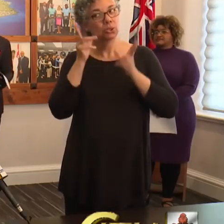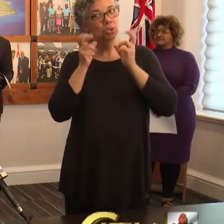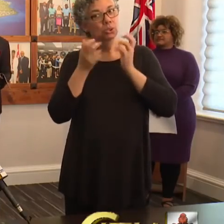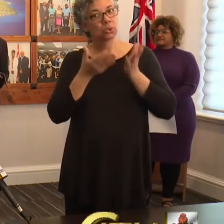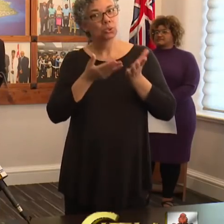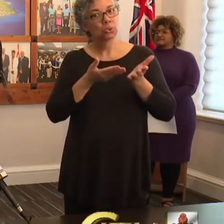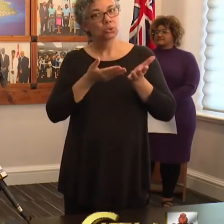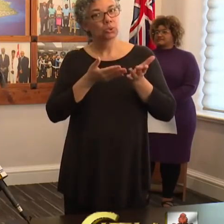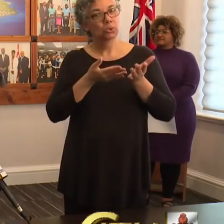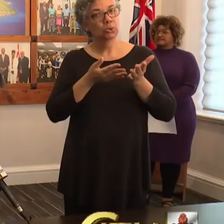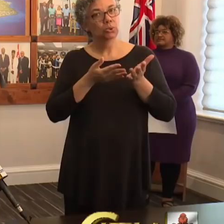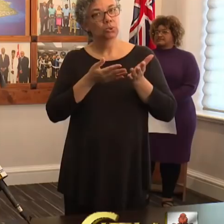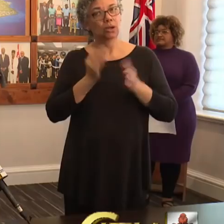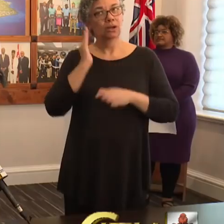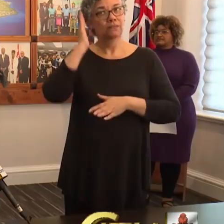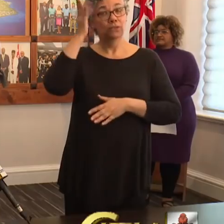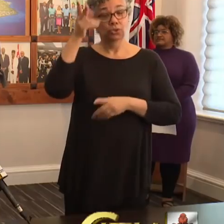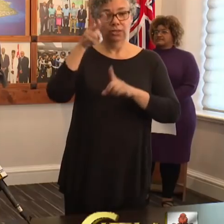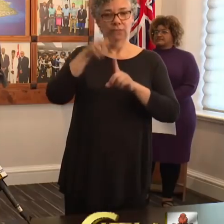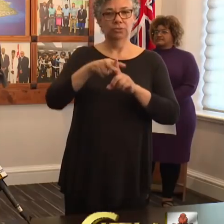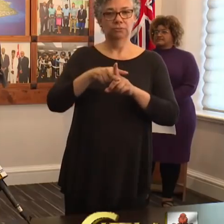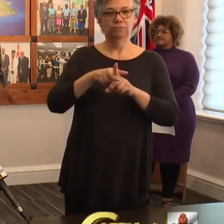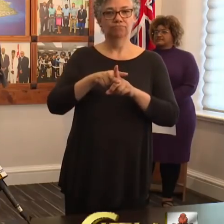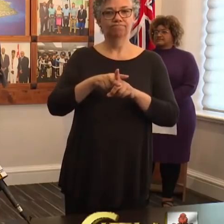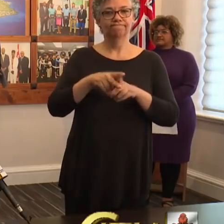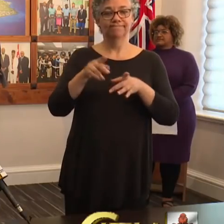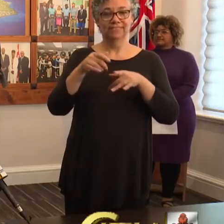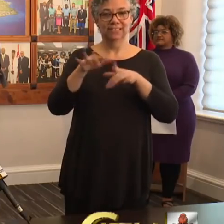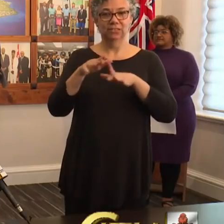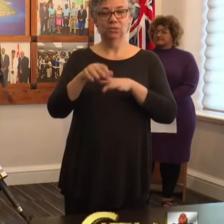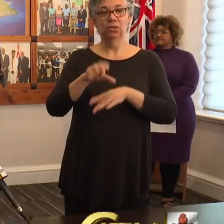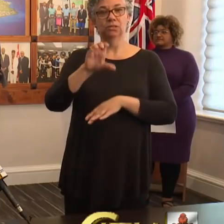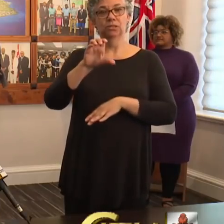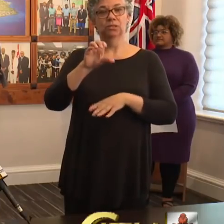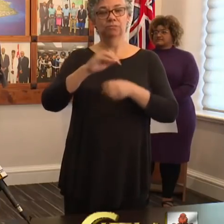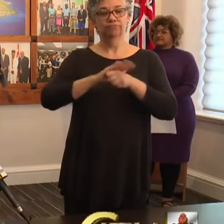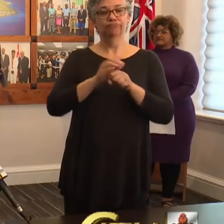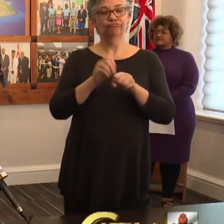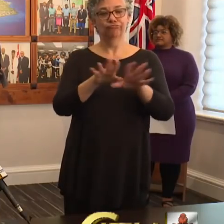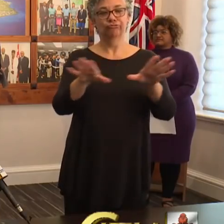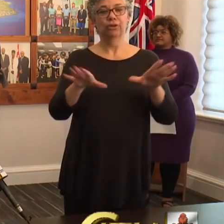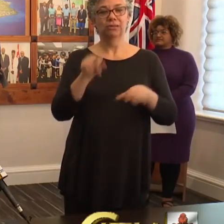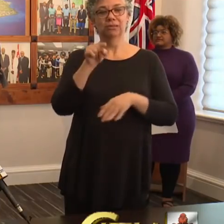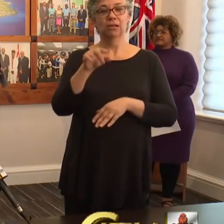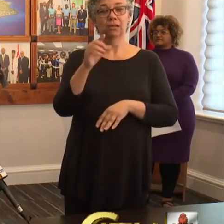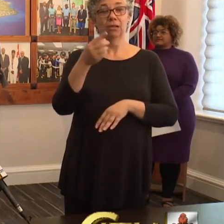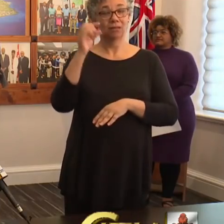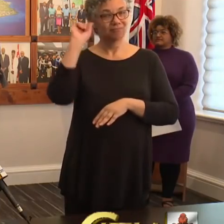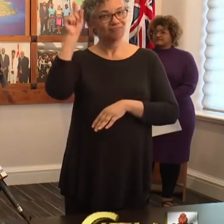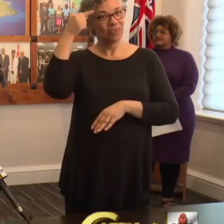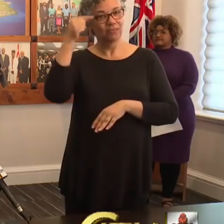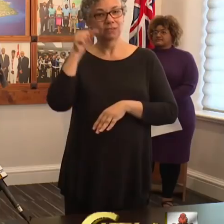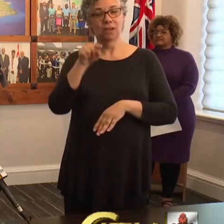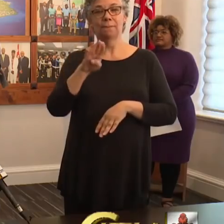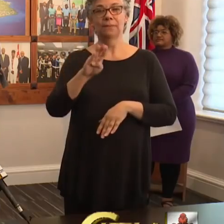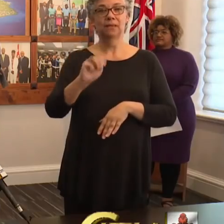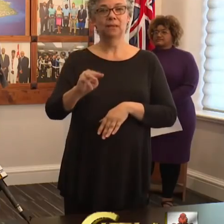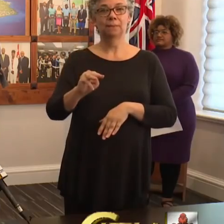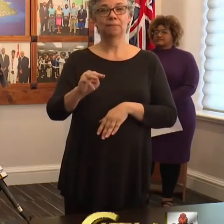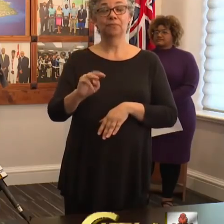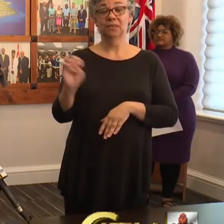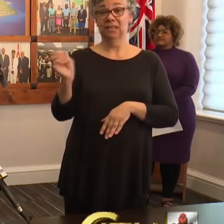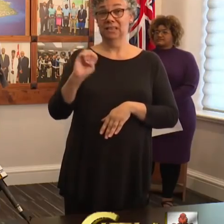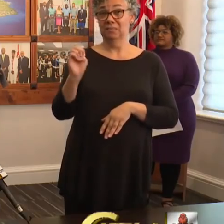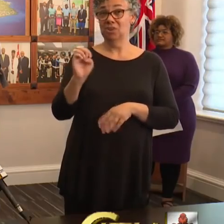Future applications should be sent to coronavirus.gov.bm In emergency